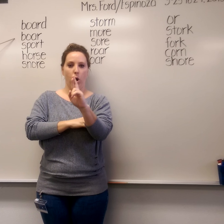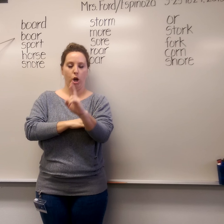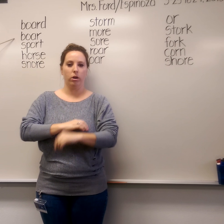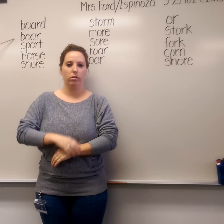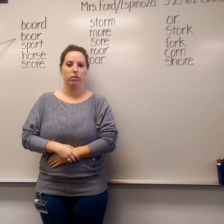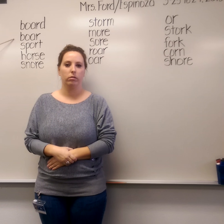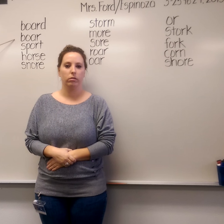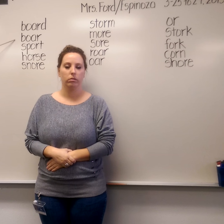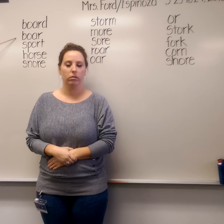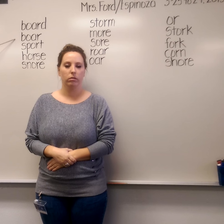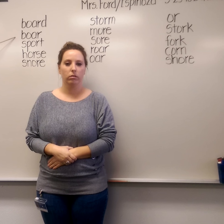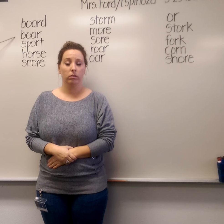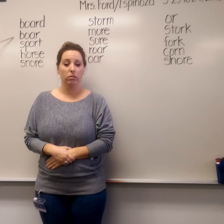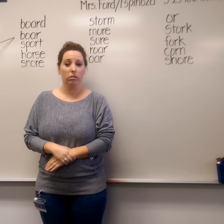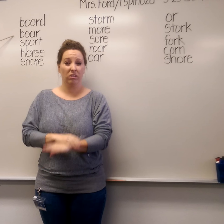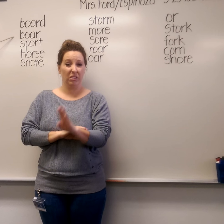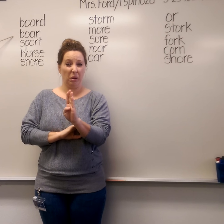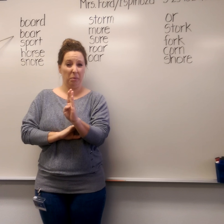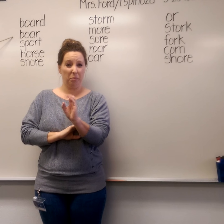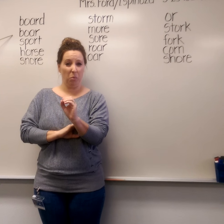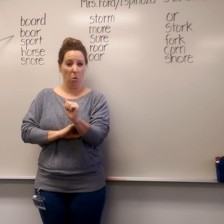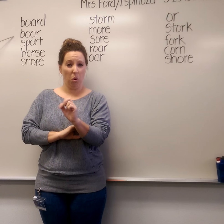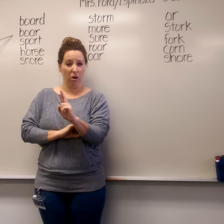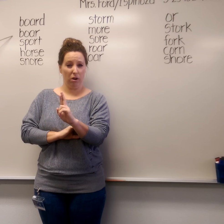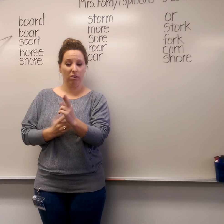A boar is a pig that has tusks.